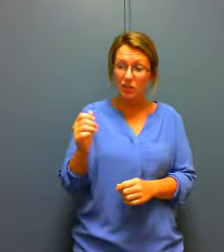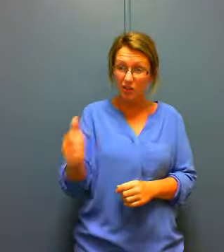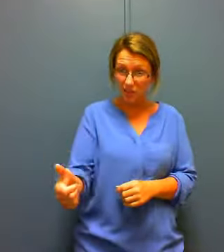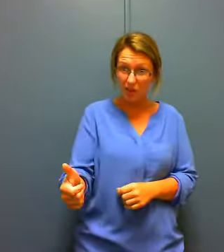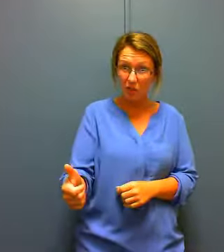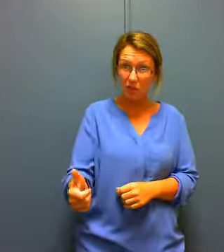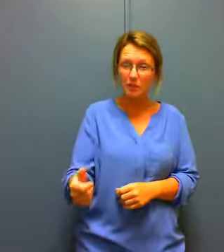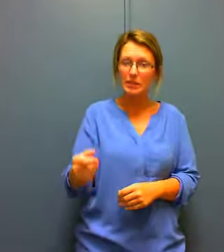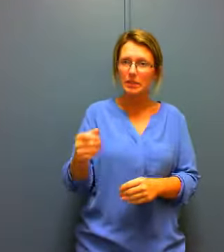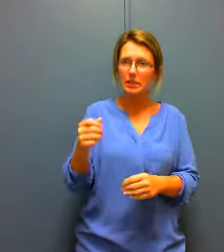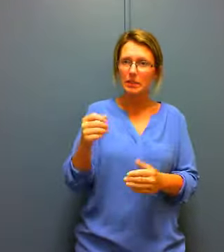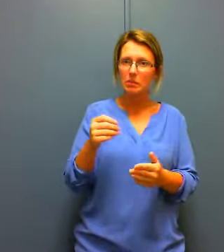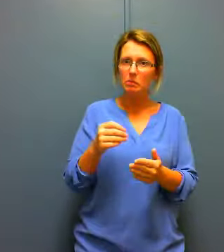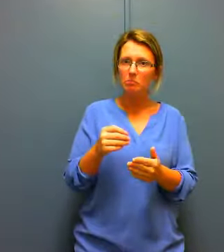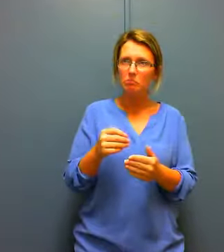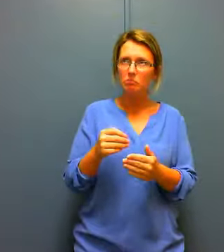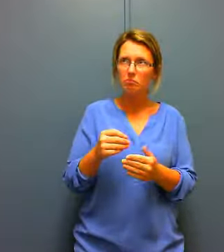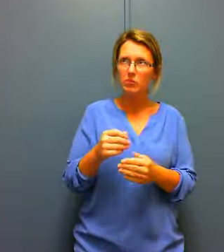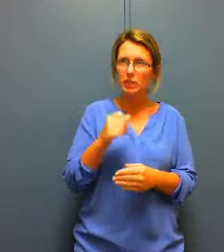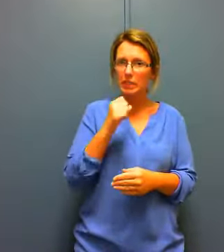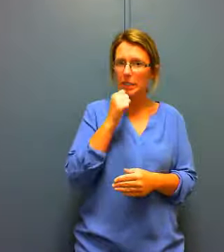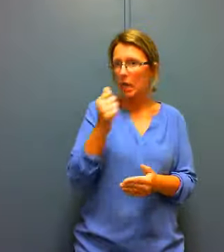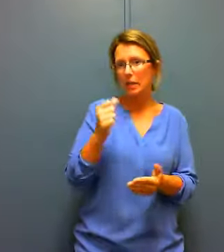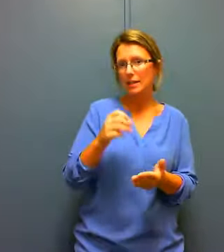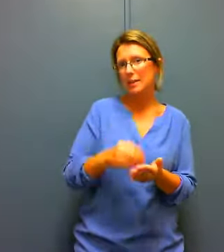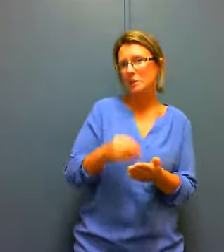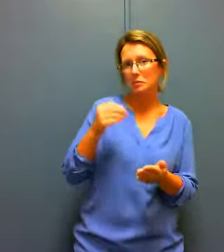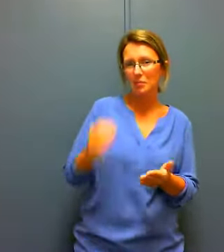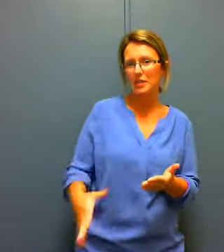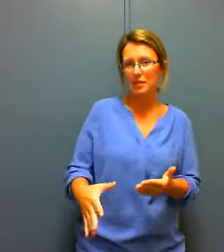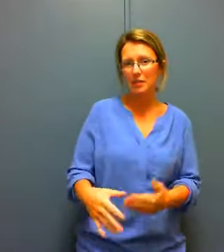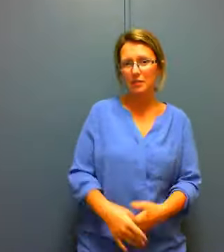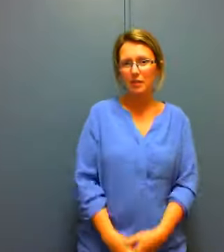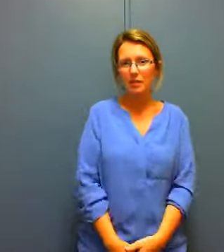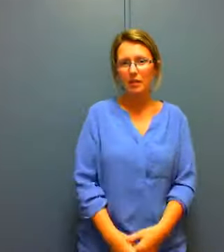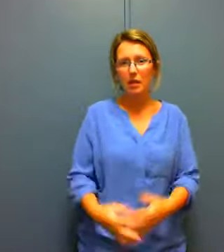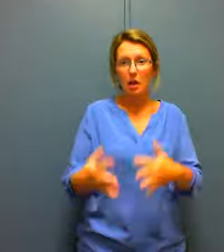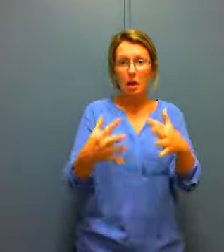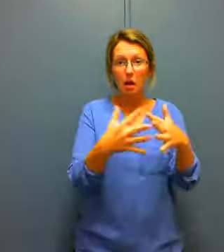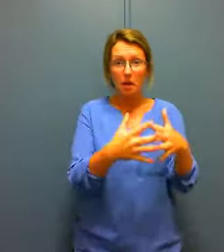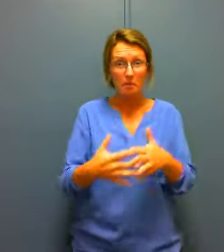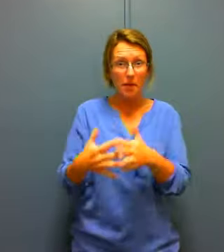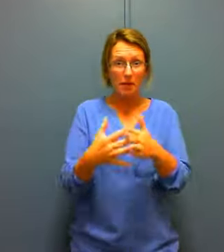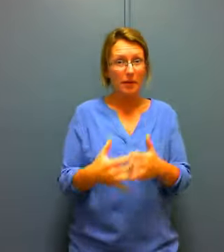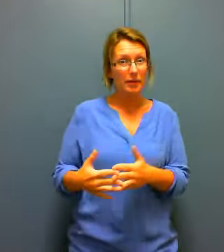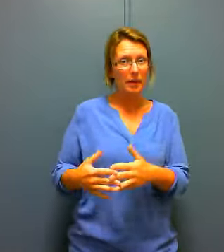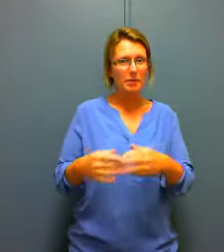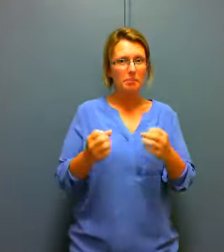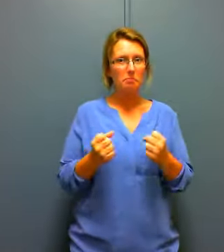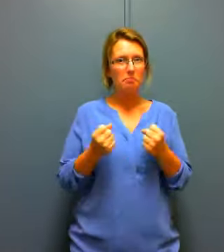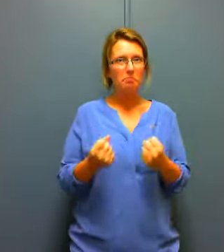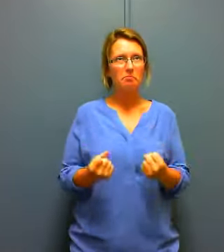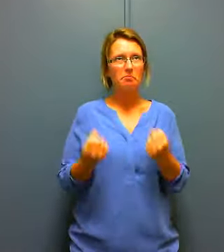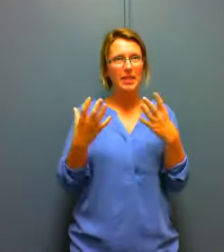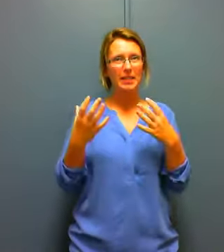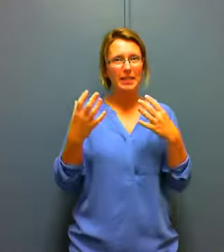many great shows here and I just couldn't stop watching America has mastered entertainment this is one thing we have